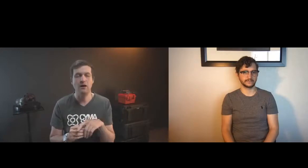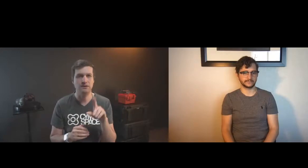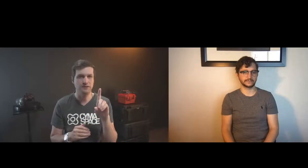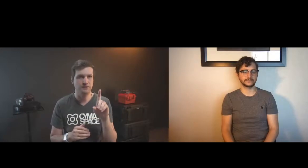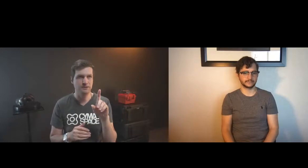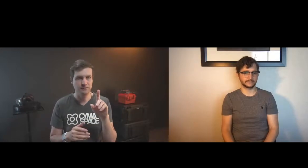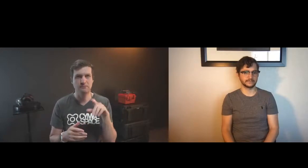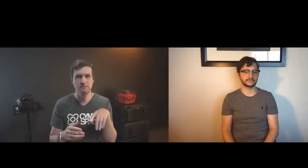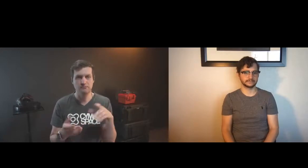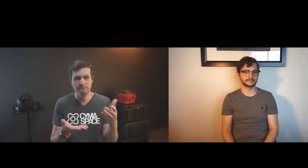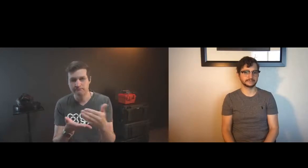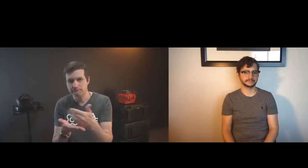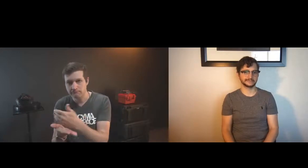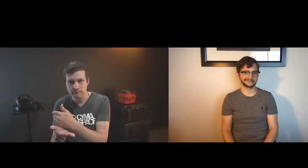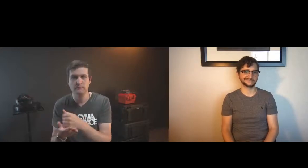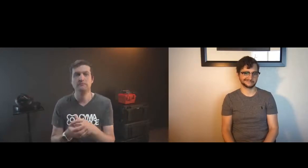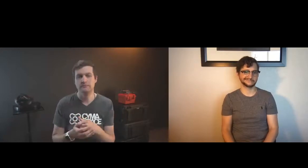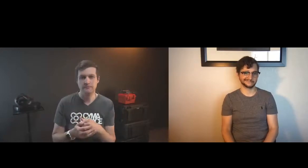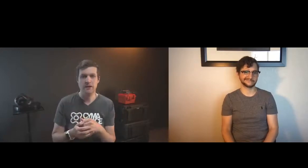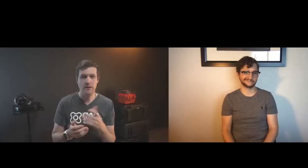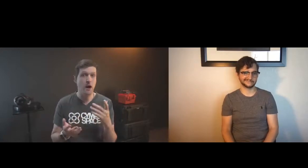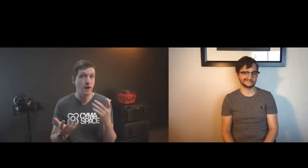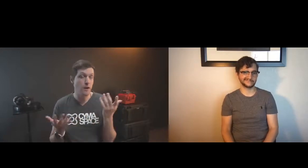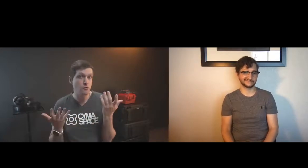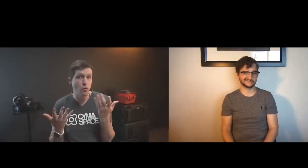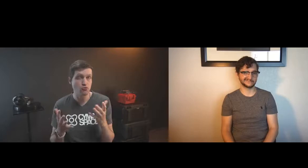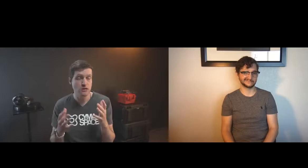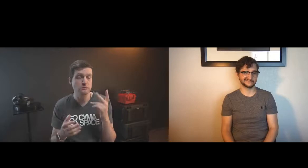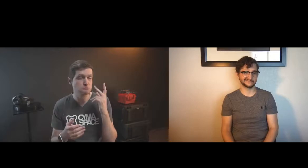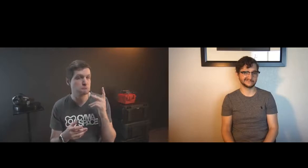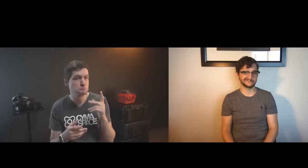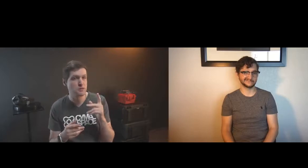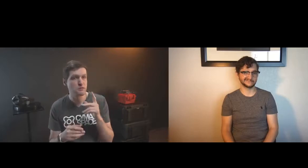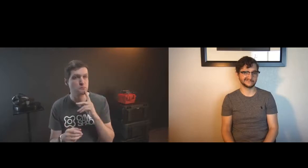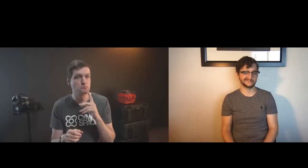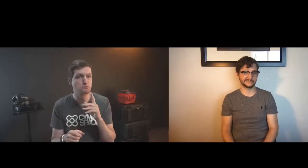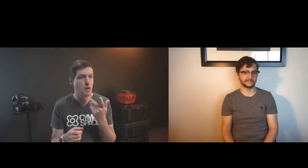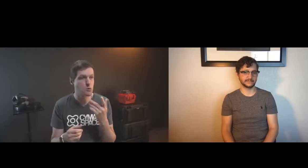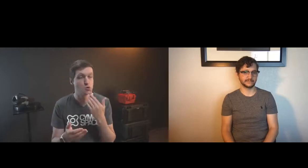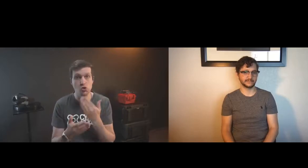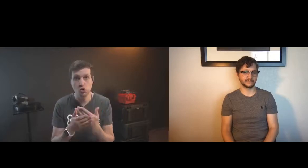and the ai model needs more data data to be collected to actually be effective